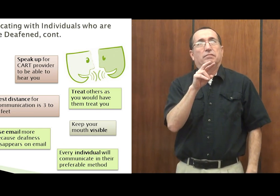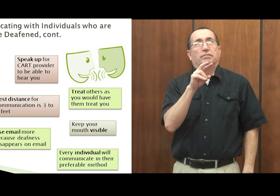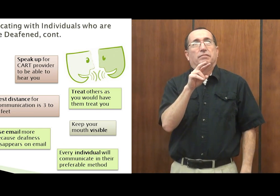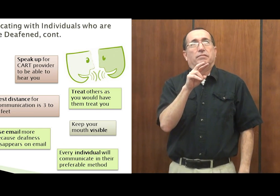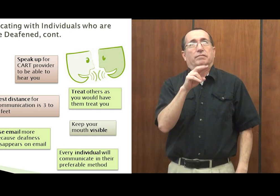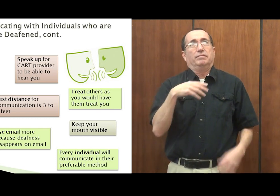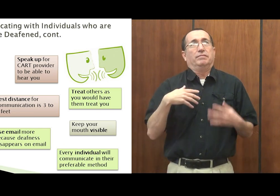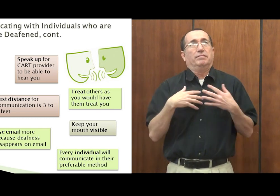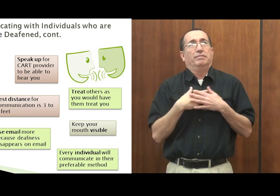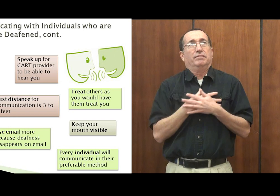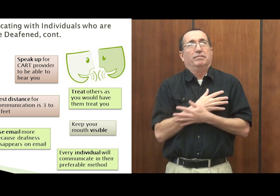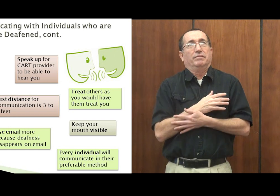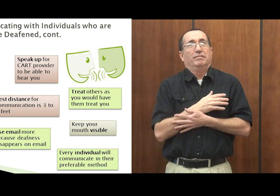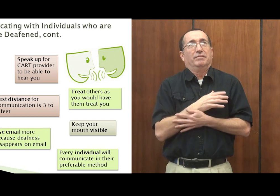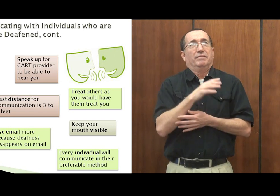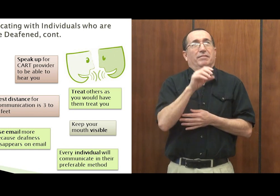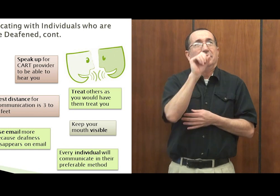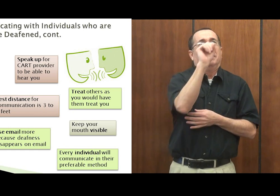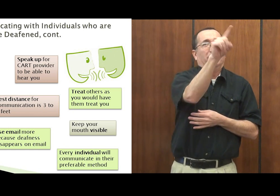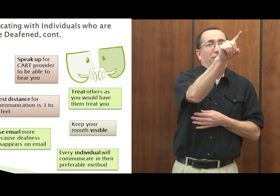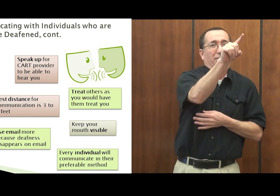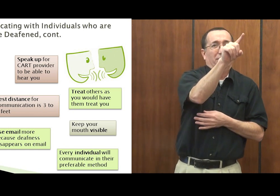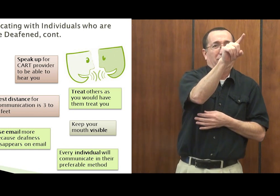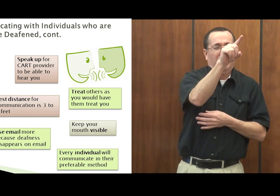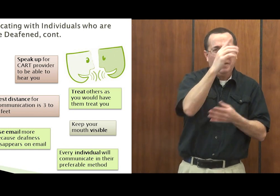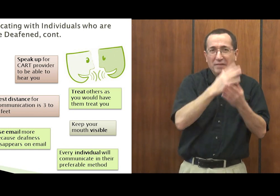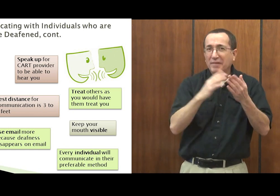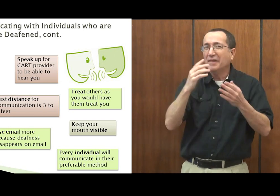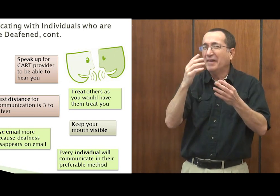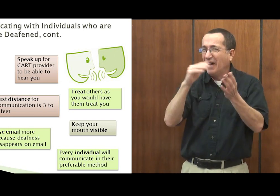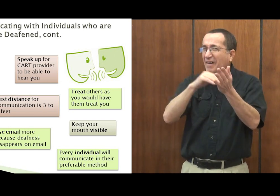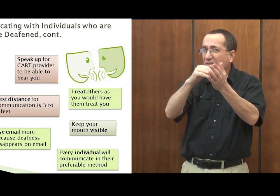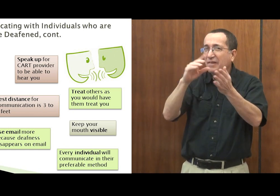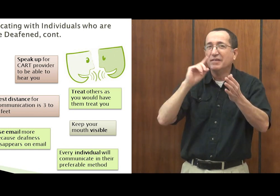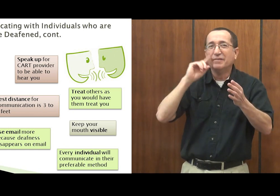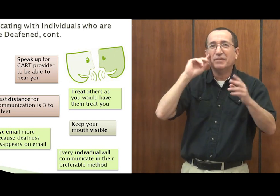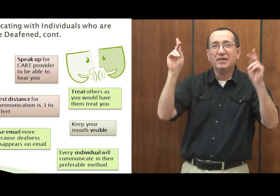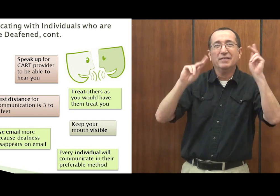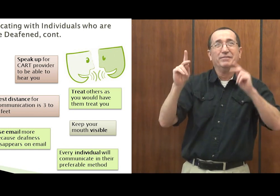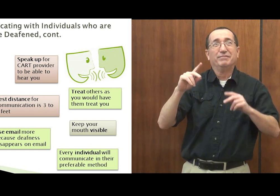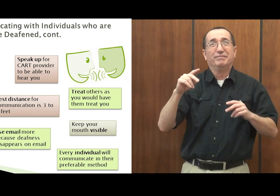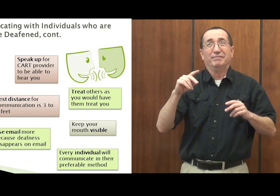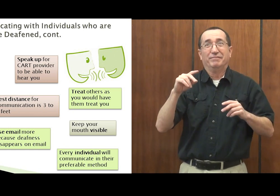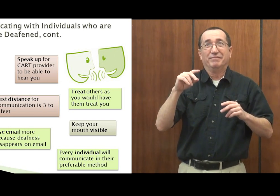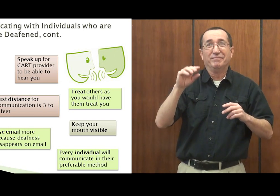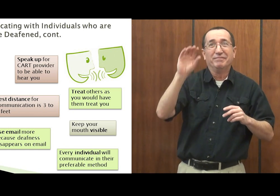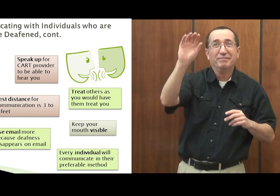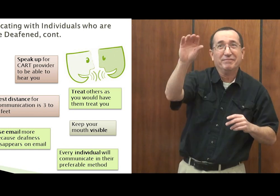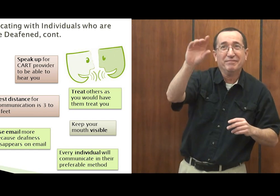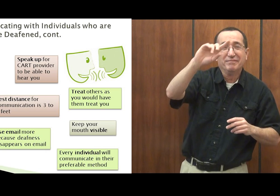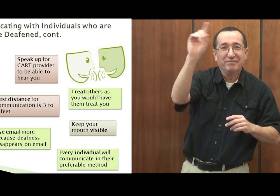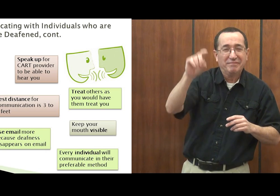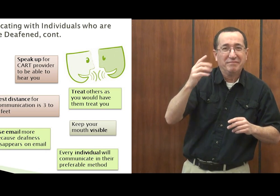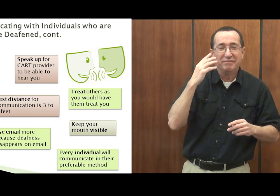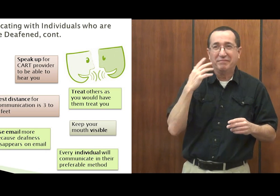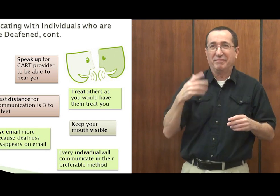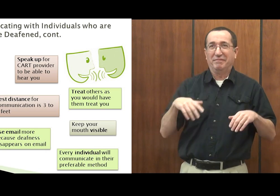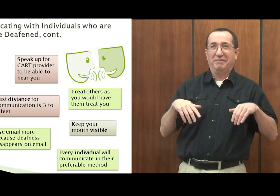it's scary. You know, you don't want to ask a question. Often deaf people feel hesitant